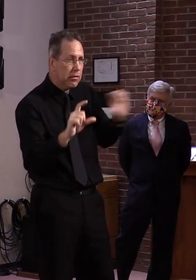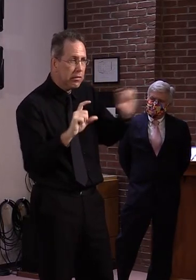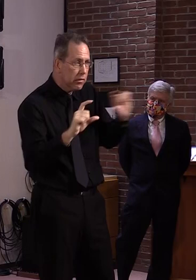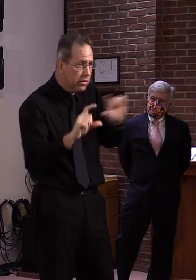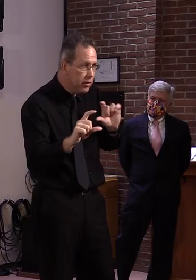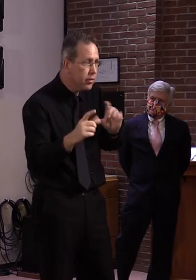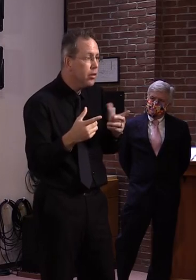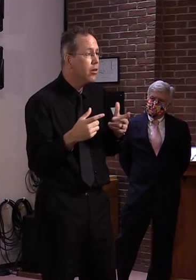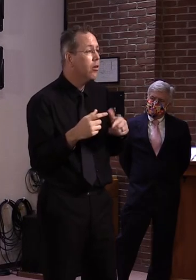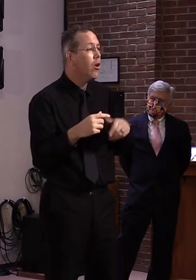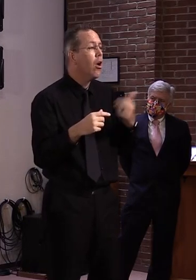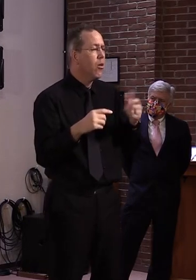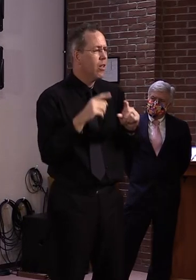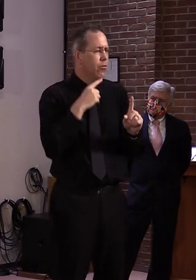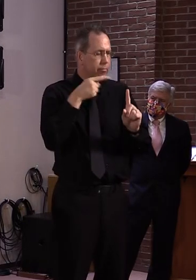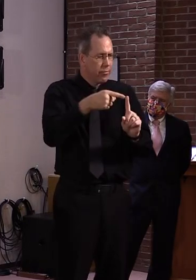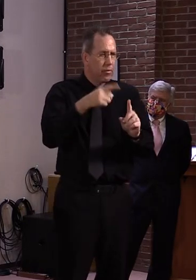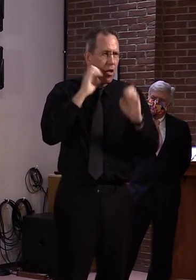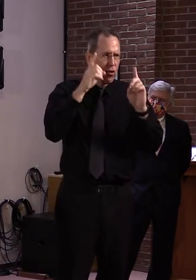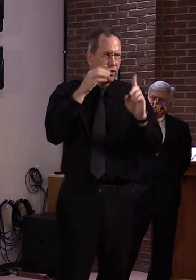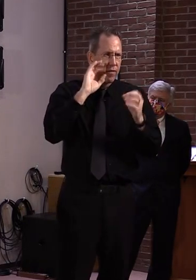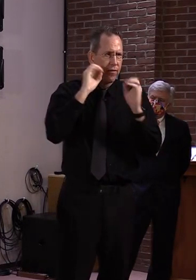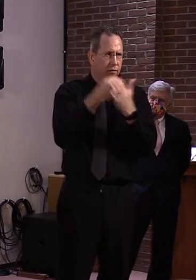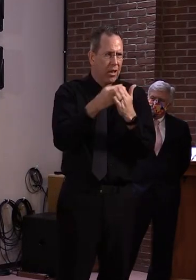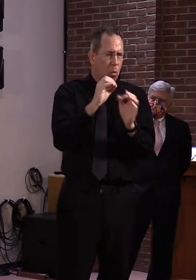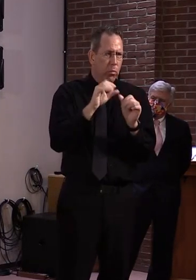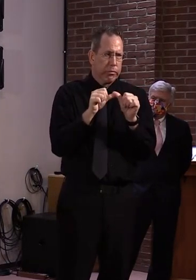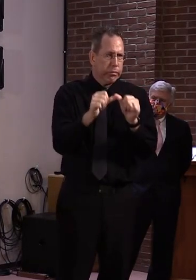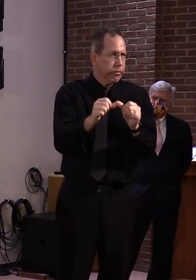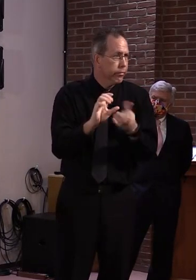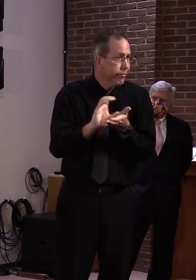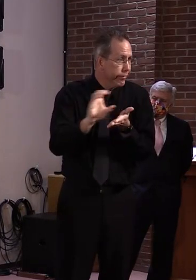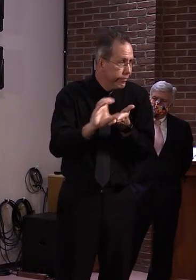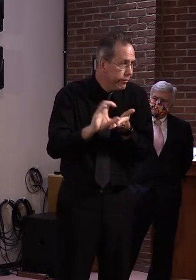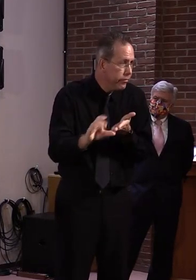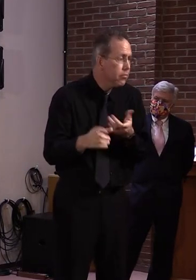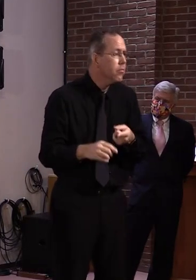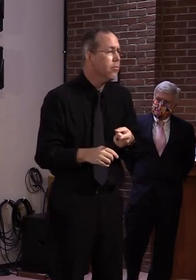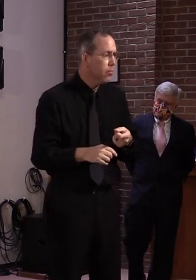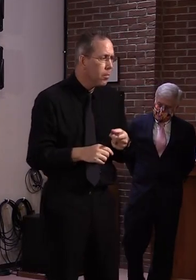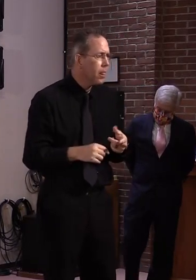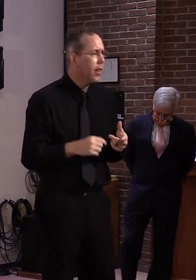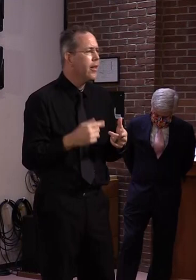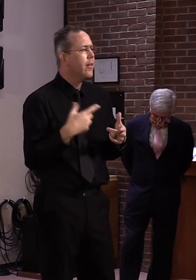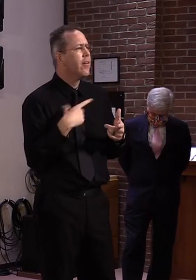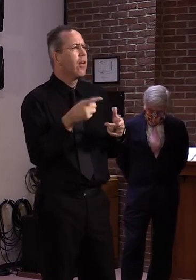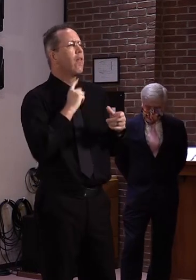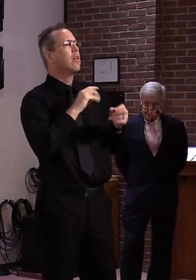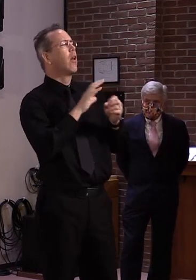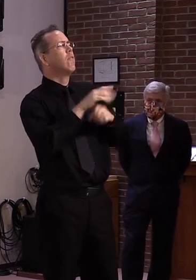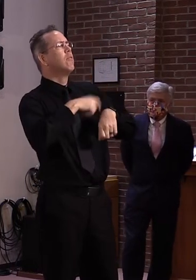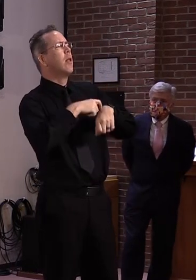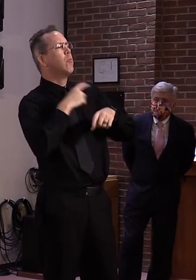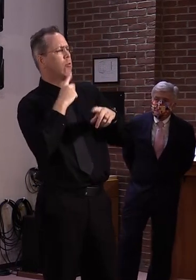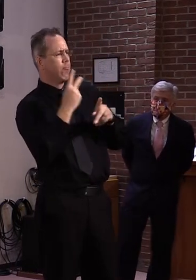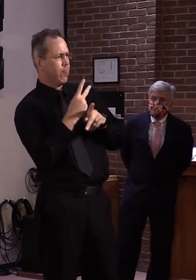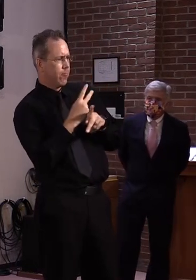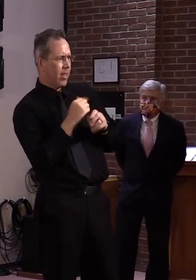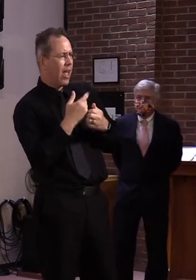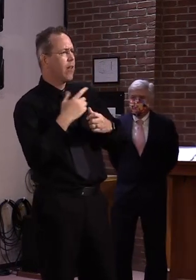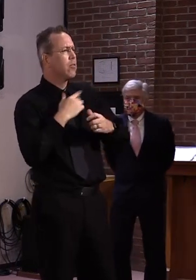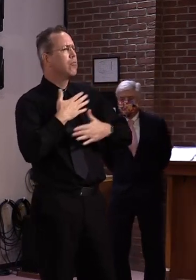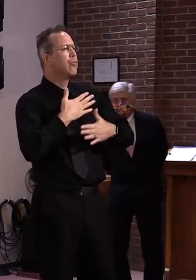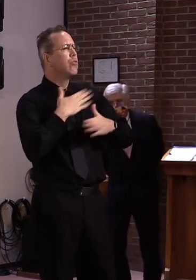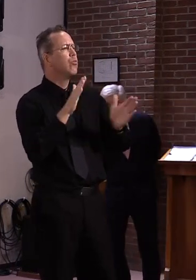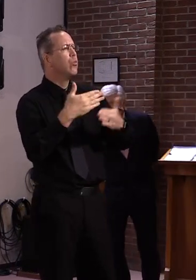this fund in particular, we could. But it would give us a little bit of time, little bit of breathing room, because I still believe that we're going to have to find ways